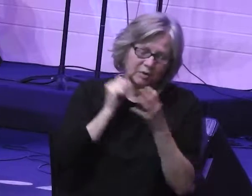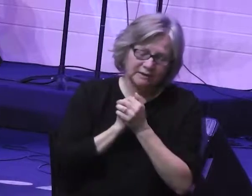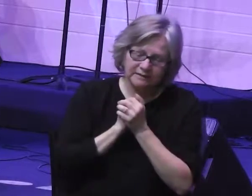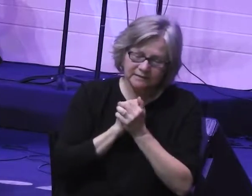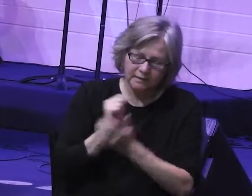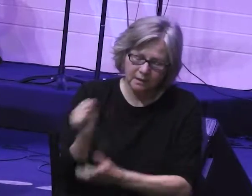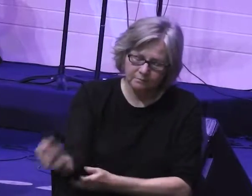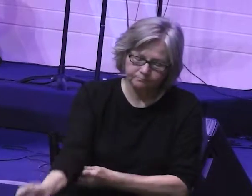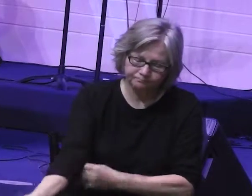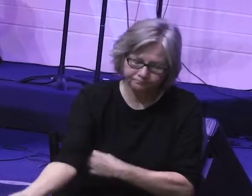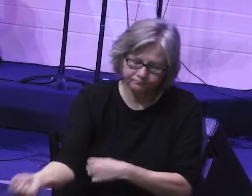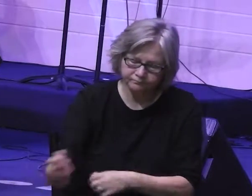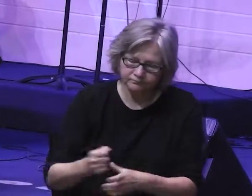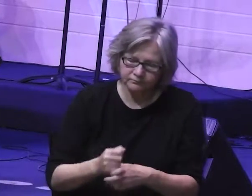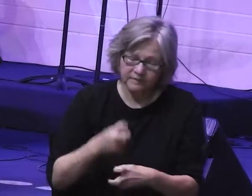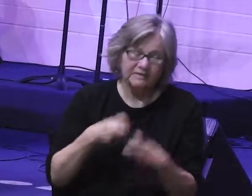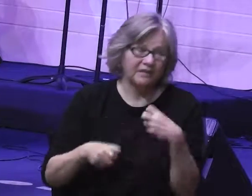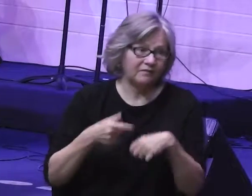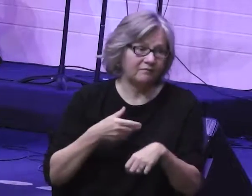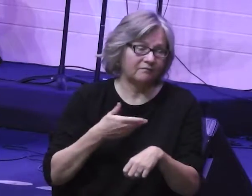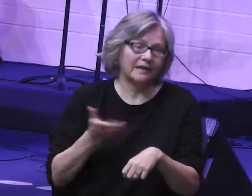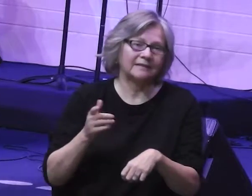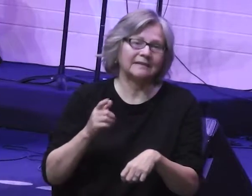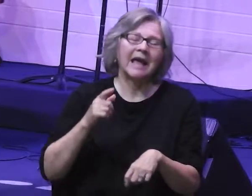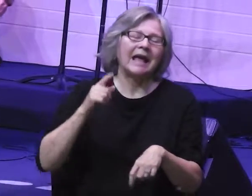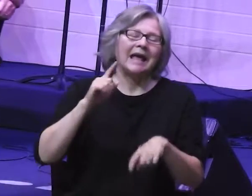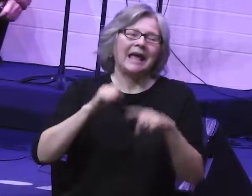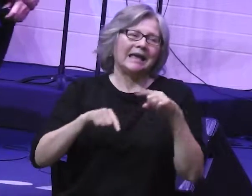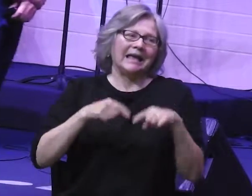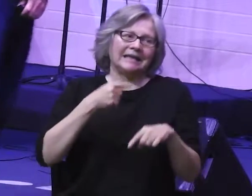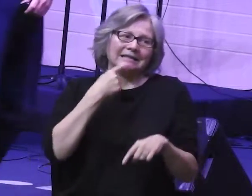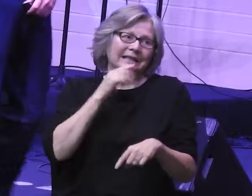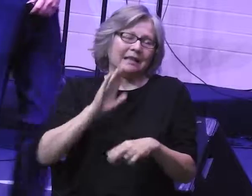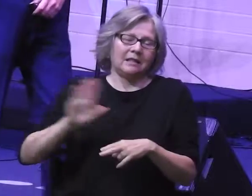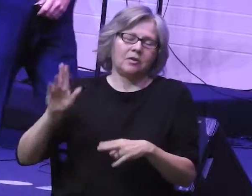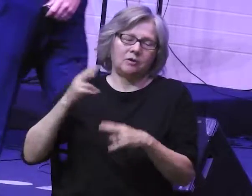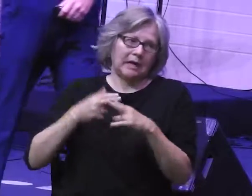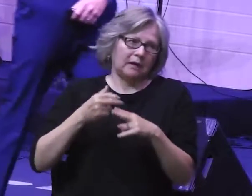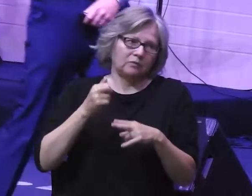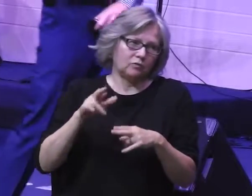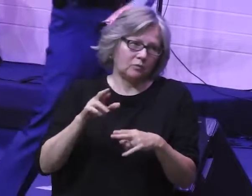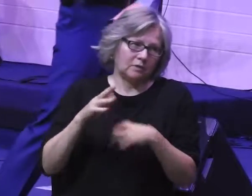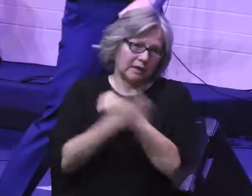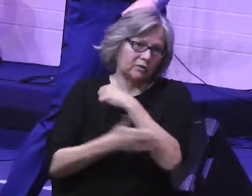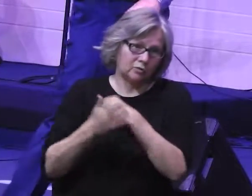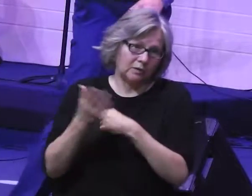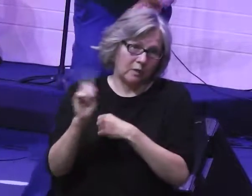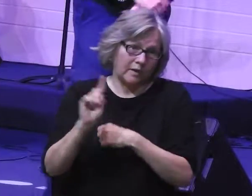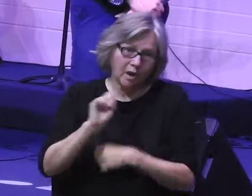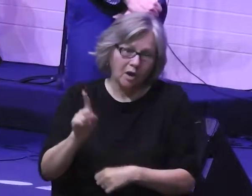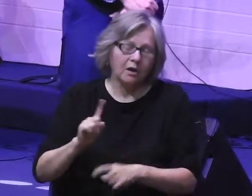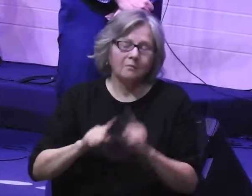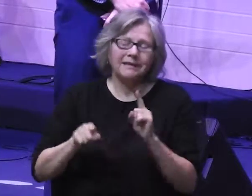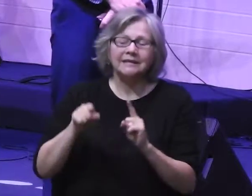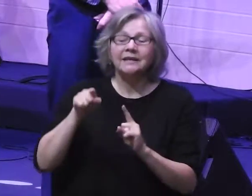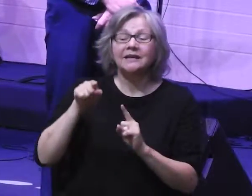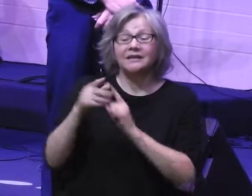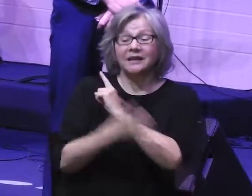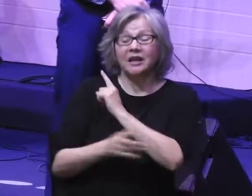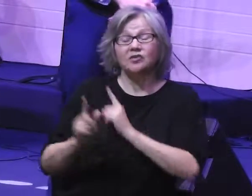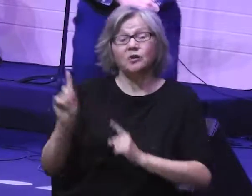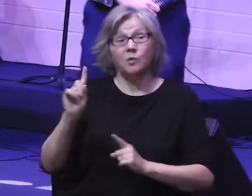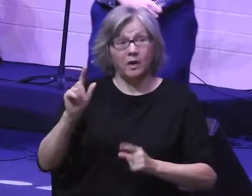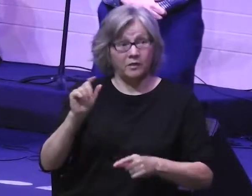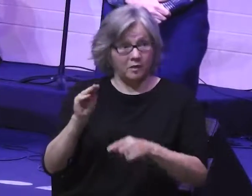because this message is being recorded, I'm not going to name their names and I'm not going to mention the country that they're in, other than to say it's a really oppressive